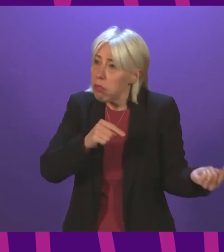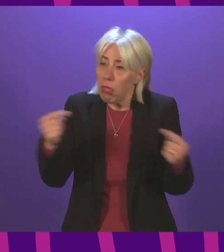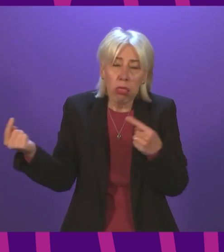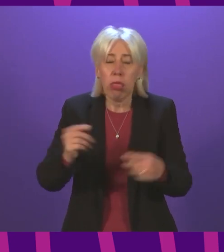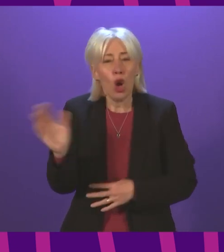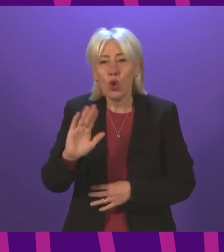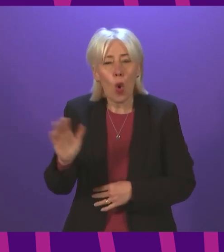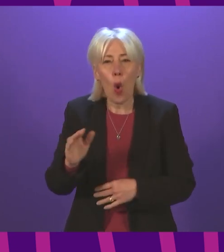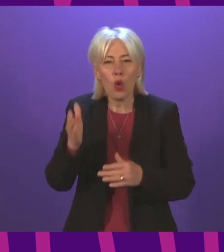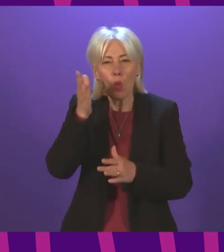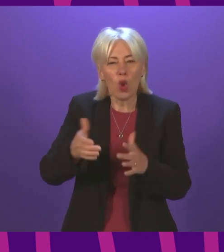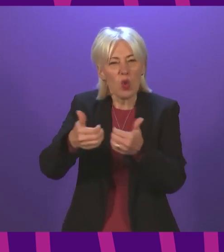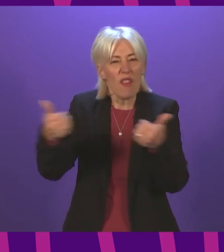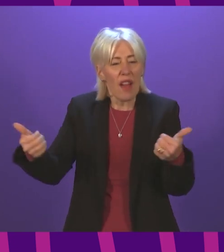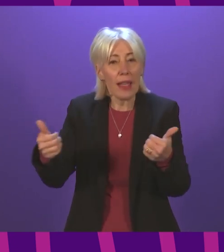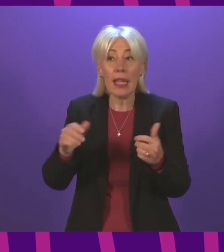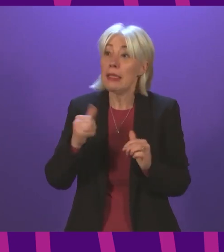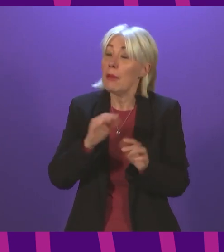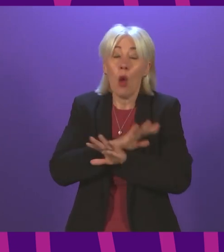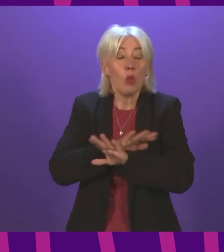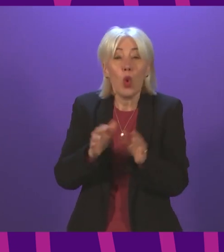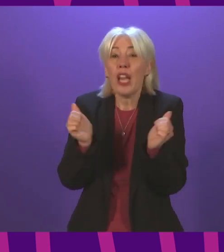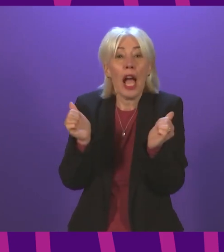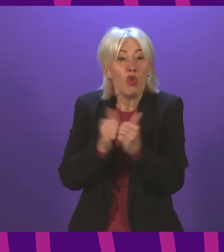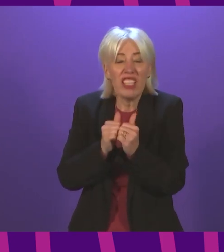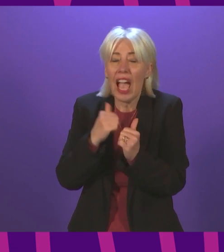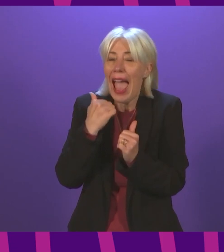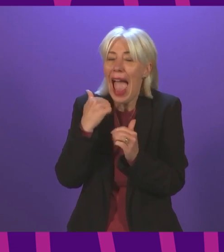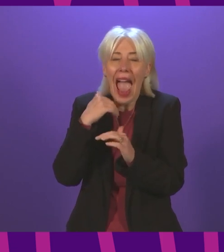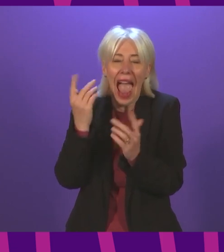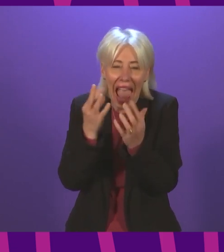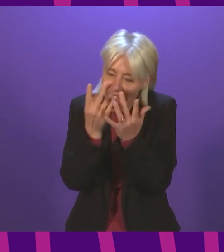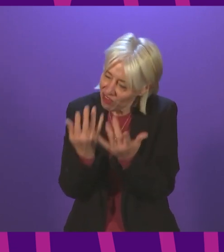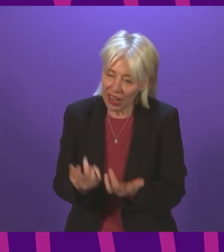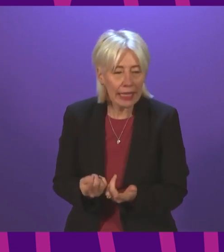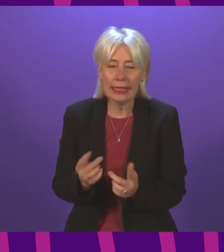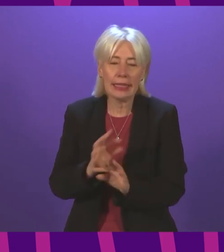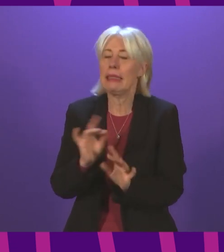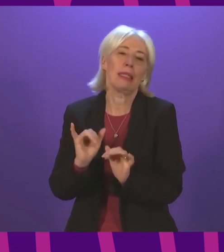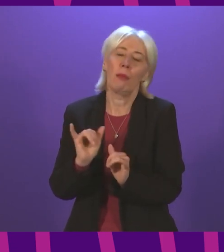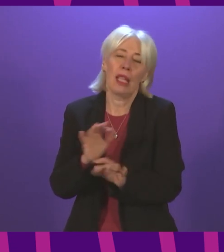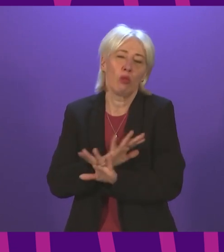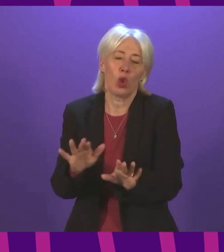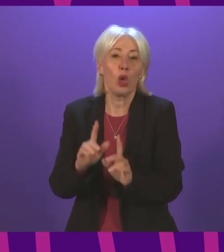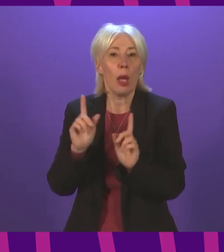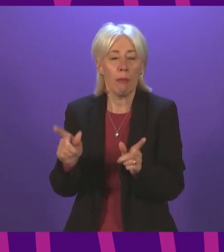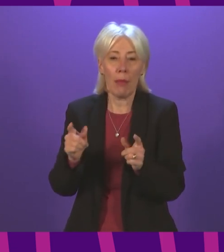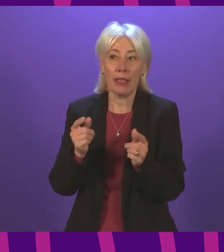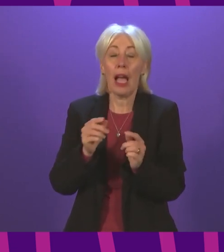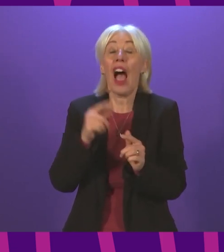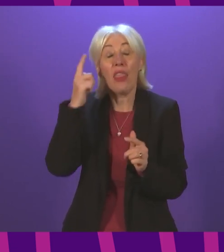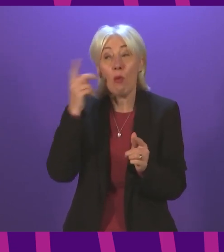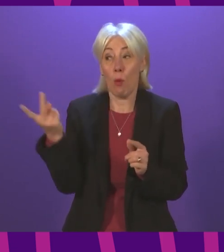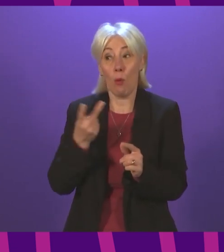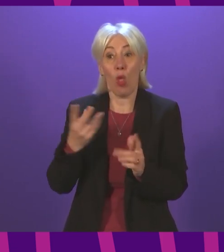Because I think we all agree. We perhaps do not agree on all of the detail of this. We certainly do not necessarily agree on all of the background to this. But I think we do agree